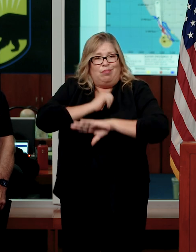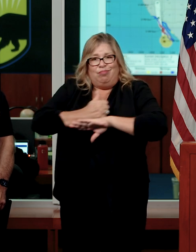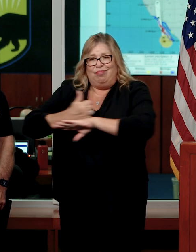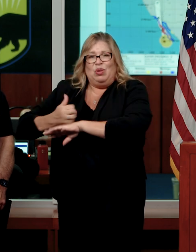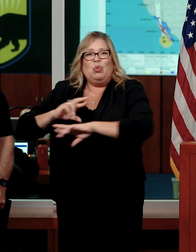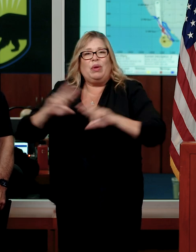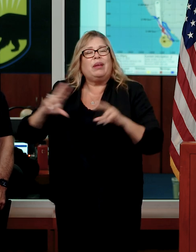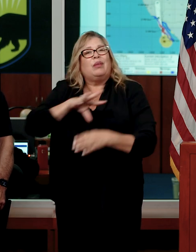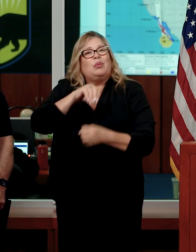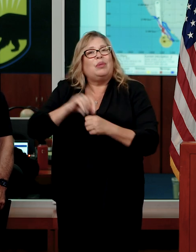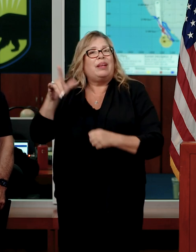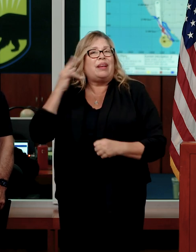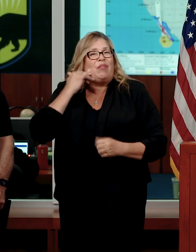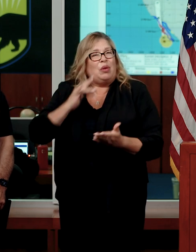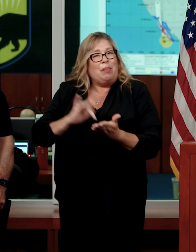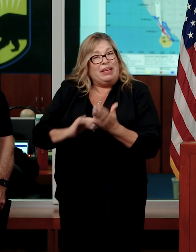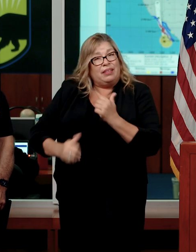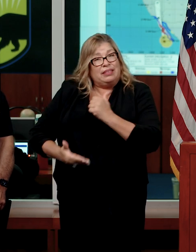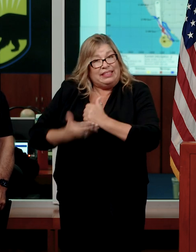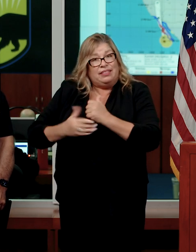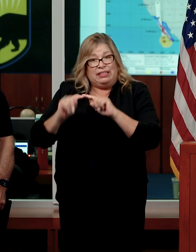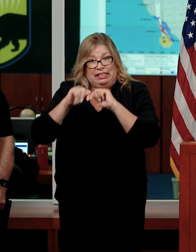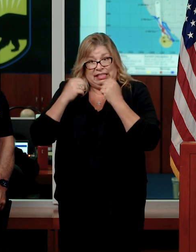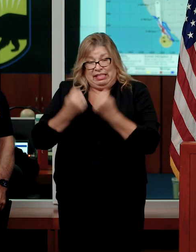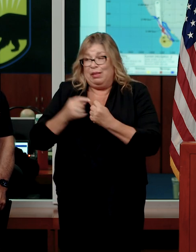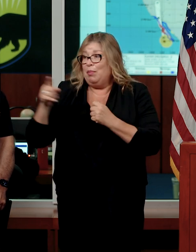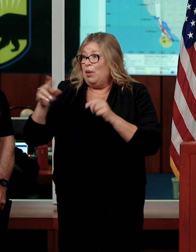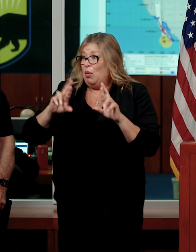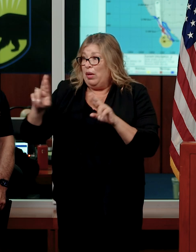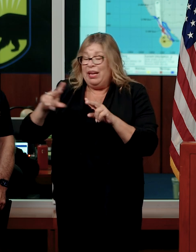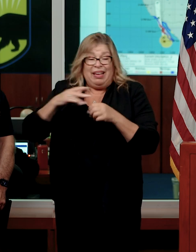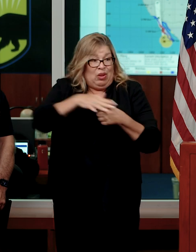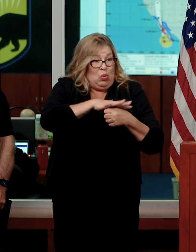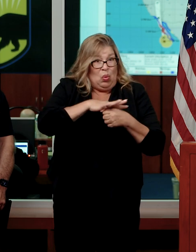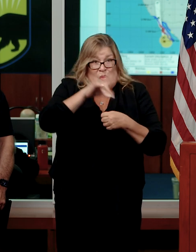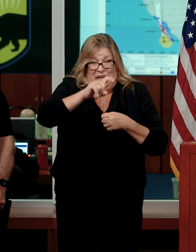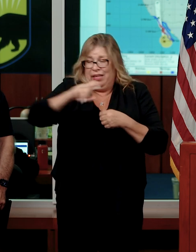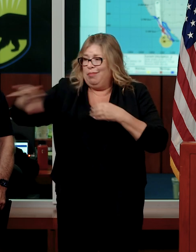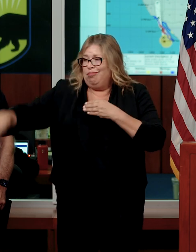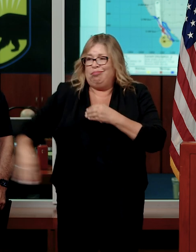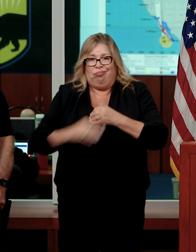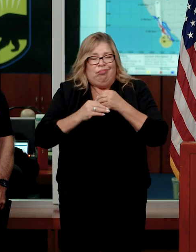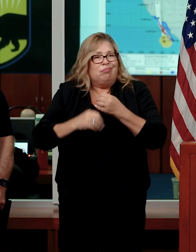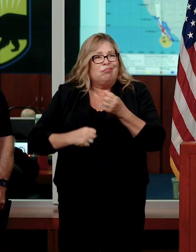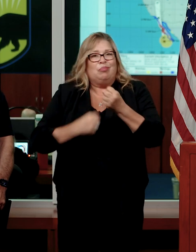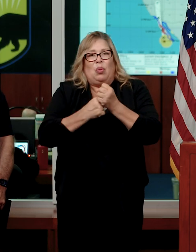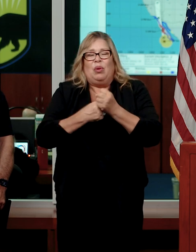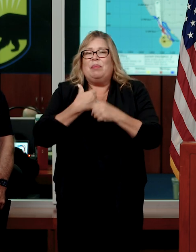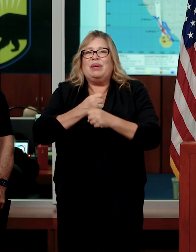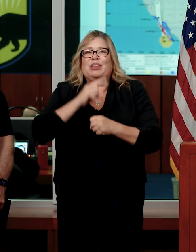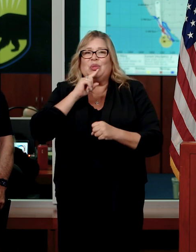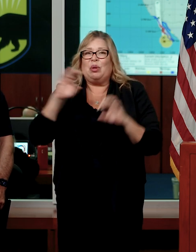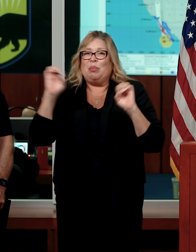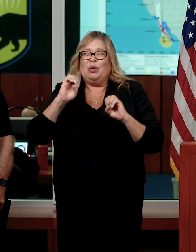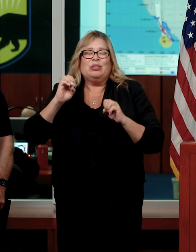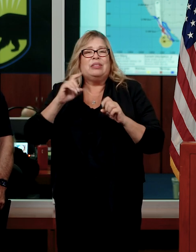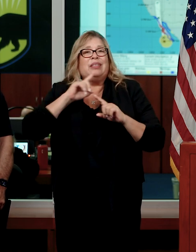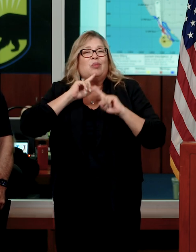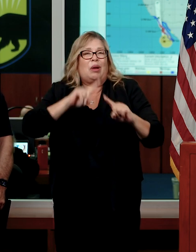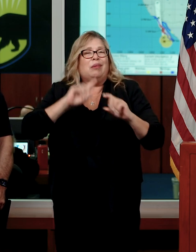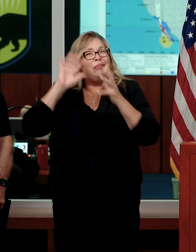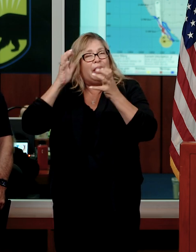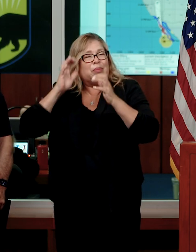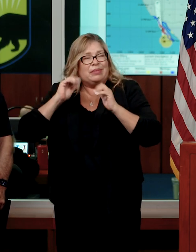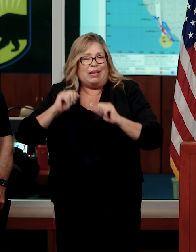medical assistance team to be prepared to augment local capacity and ensure the EMS system is able to respond.